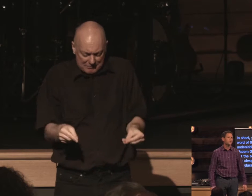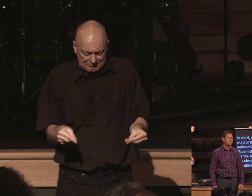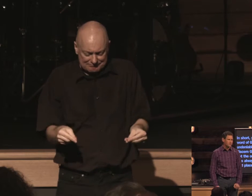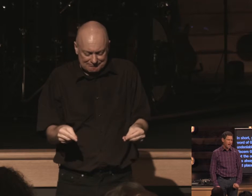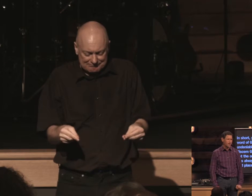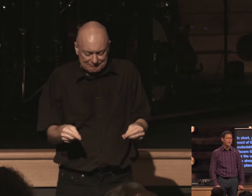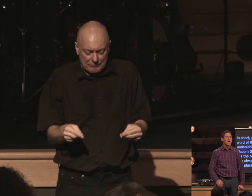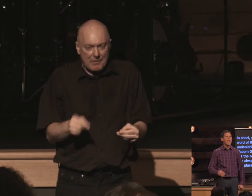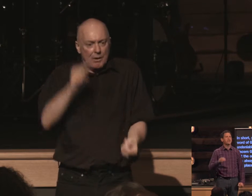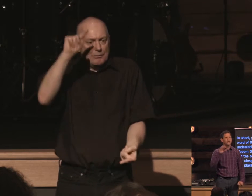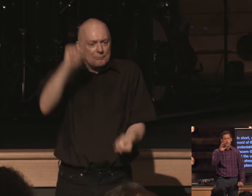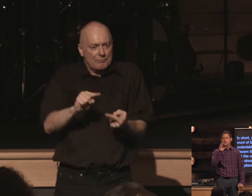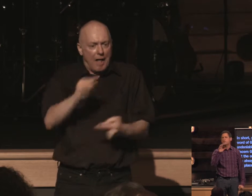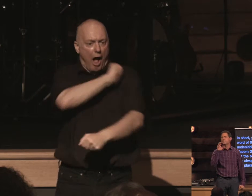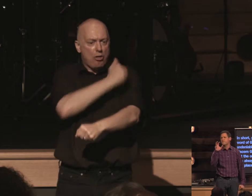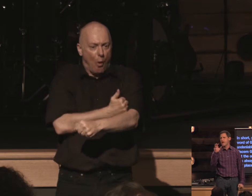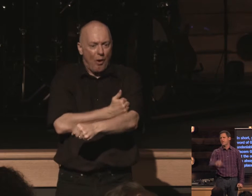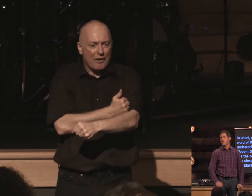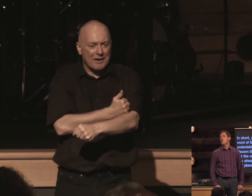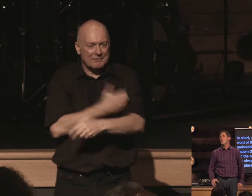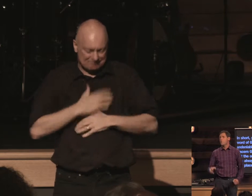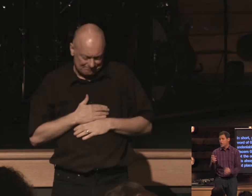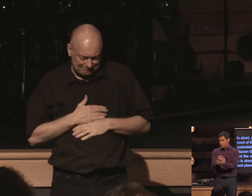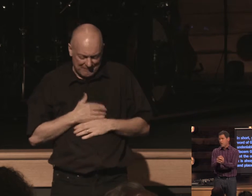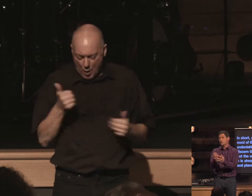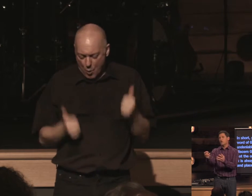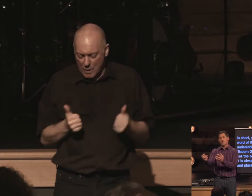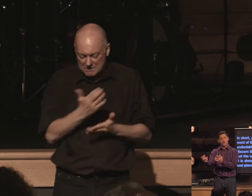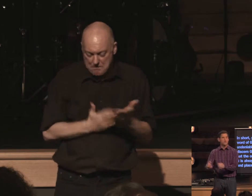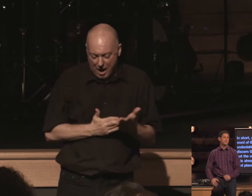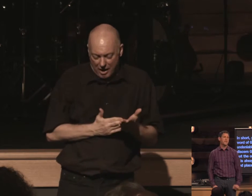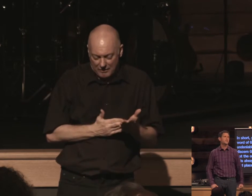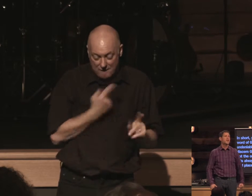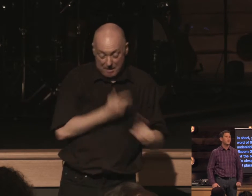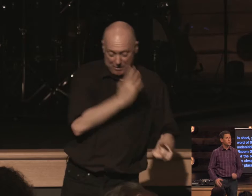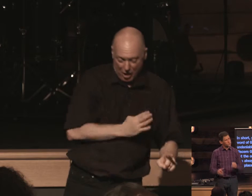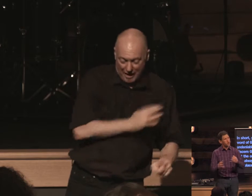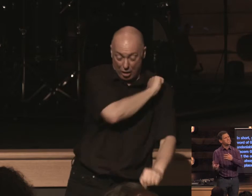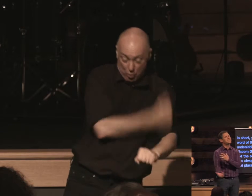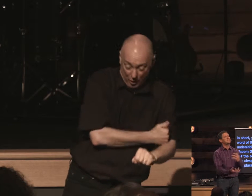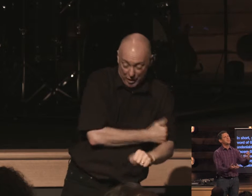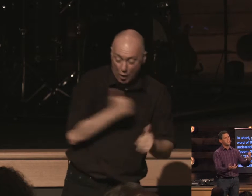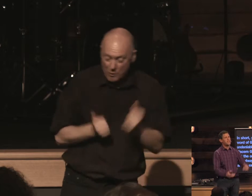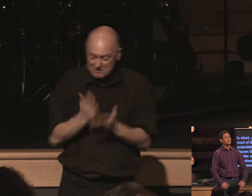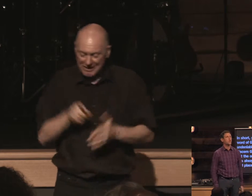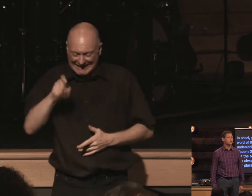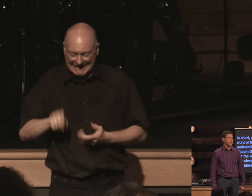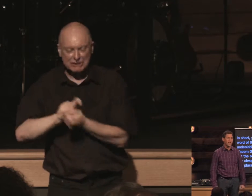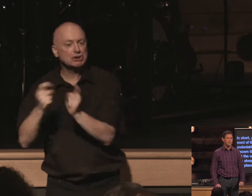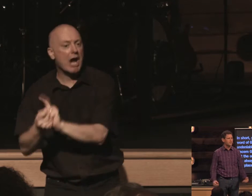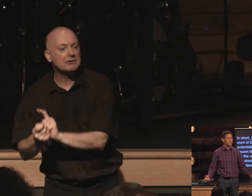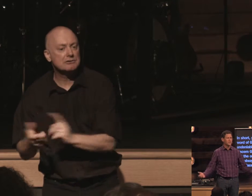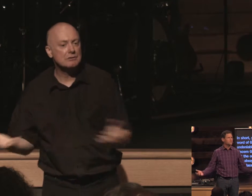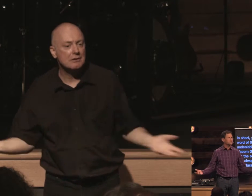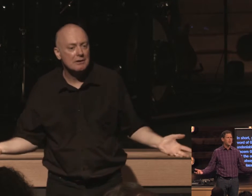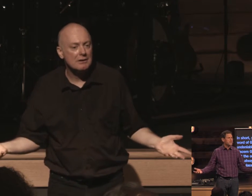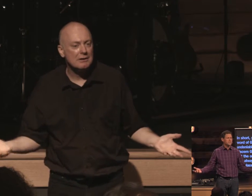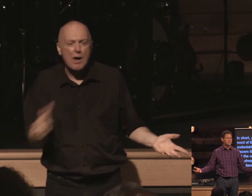himself and choosing to find out which parts are authoritative and which parts need to be changed over time who's making these